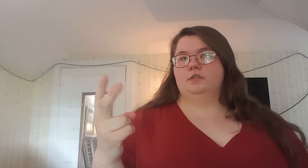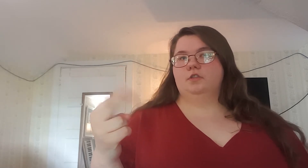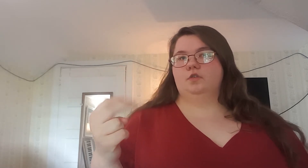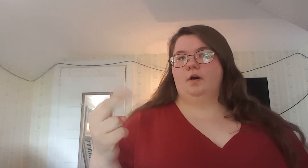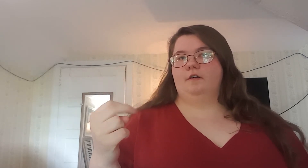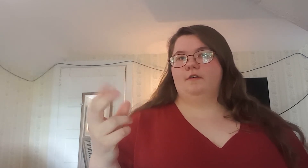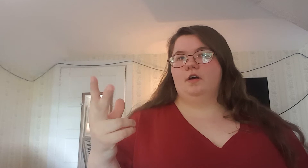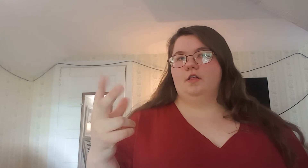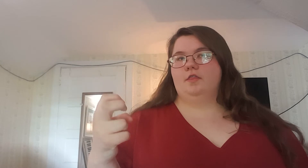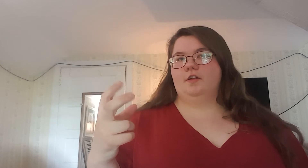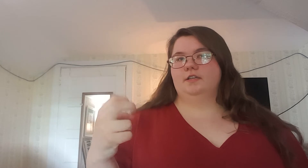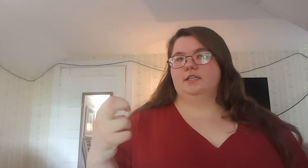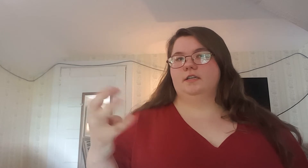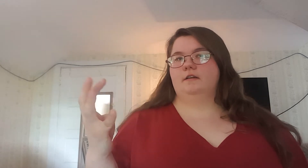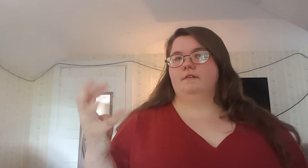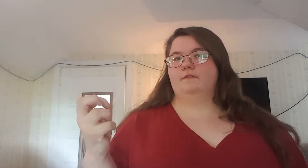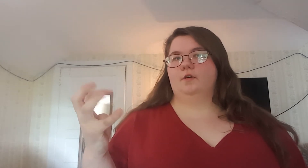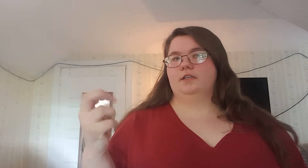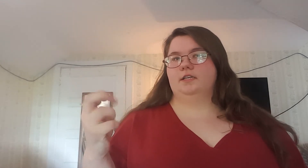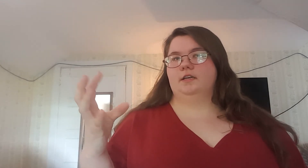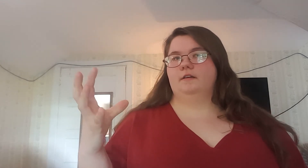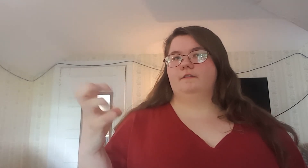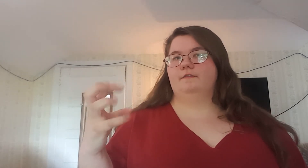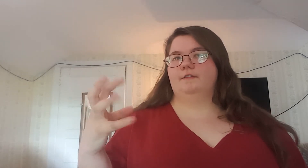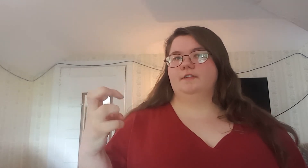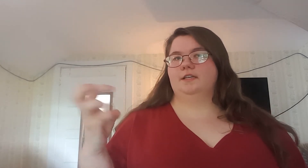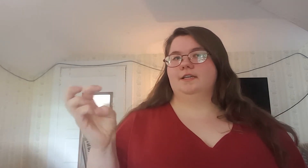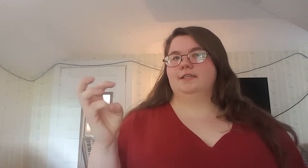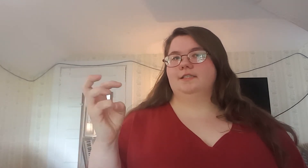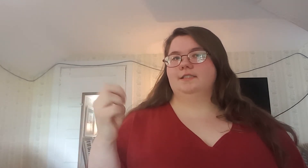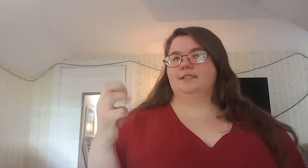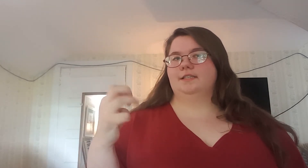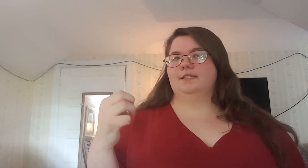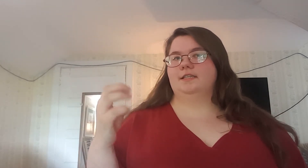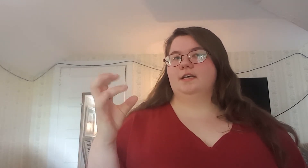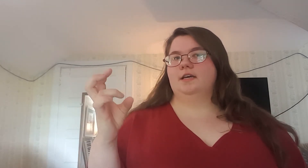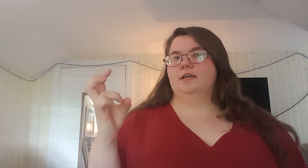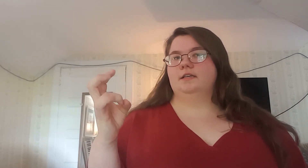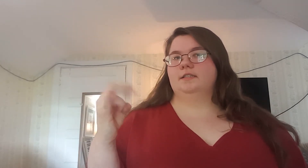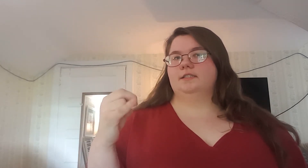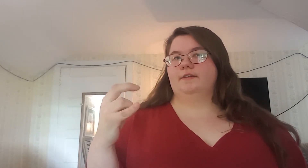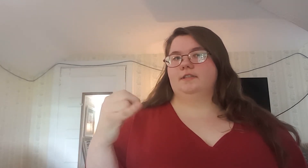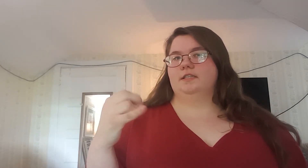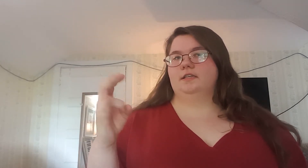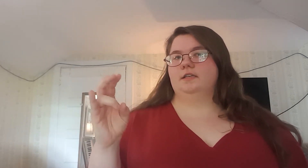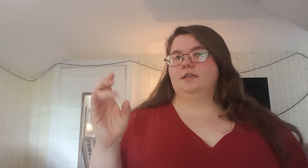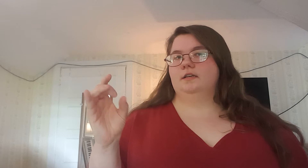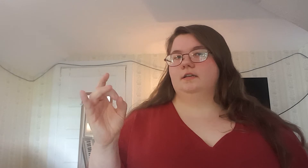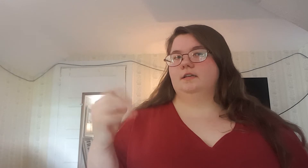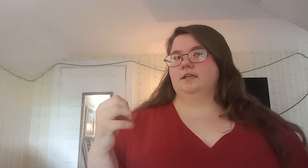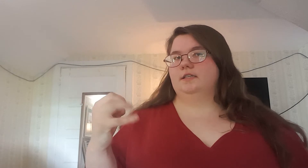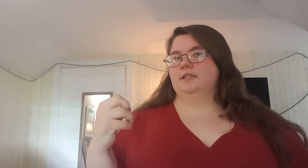12, 13, 14, 15, 16, 17, 18,